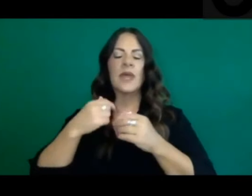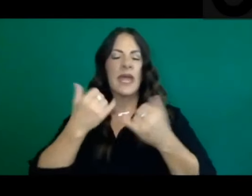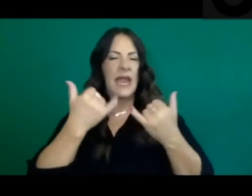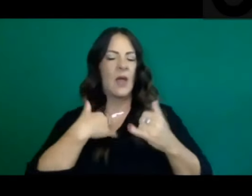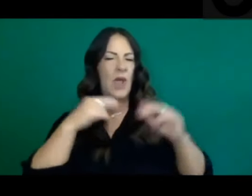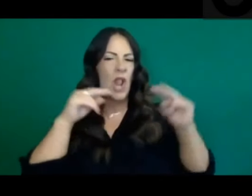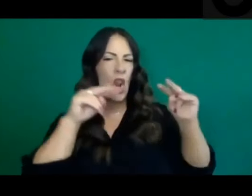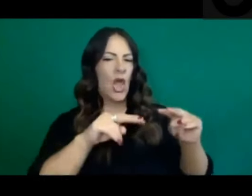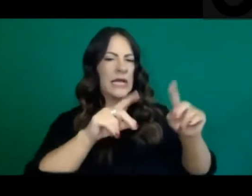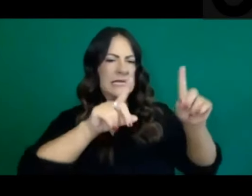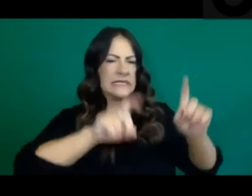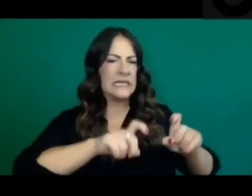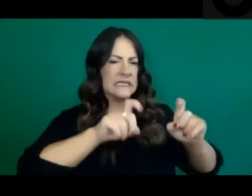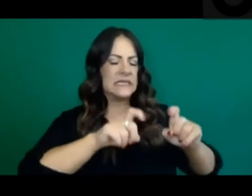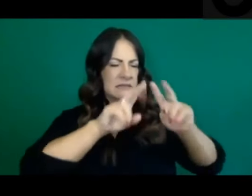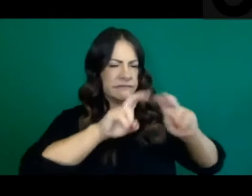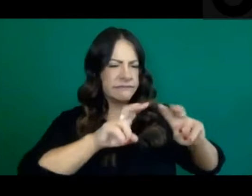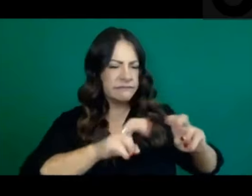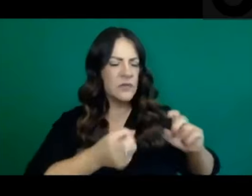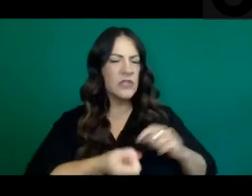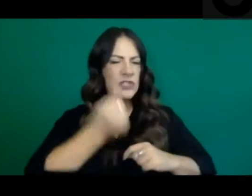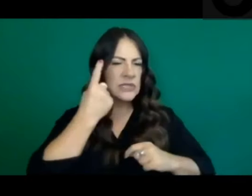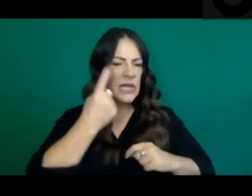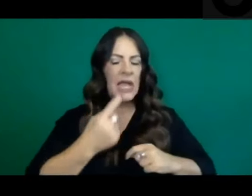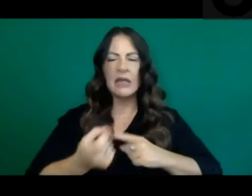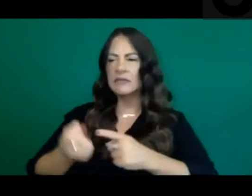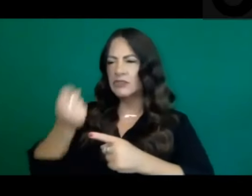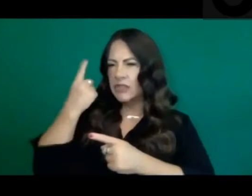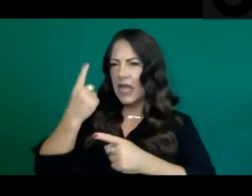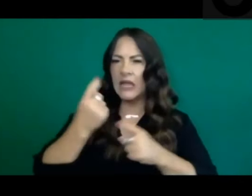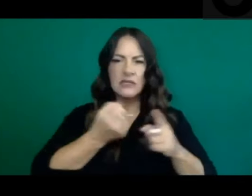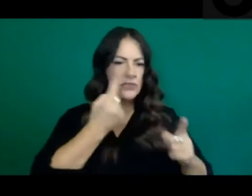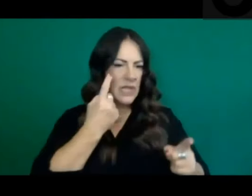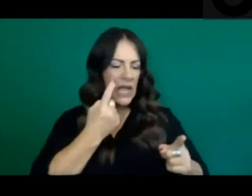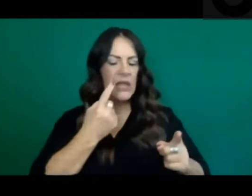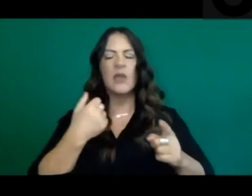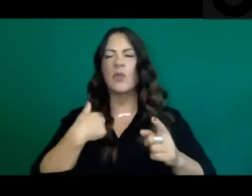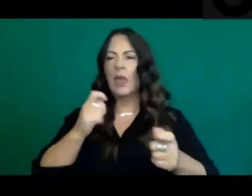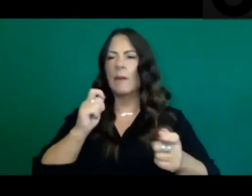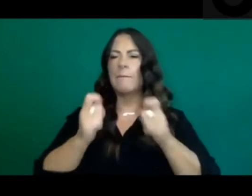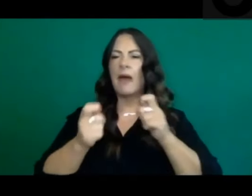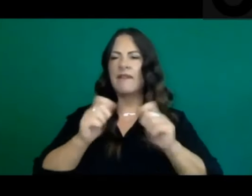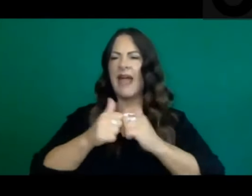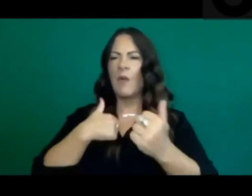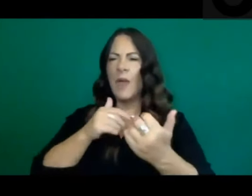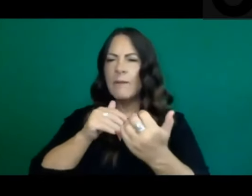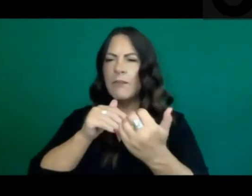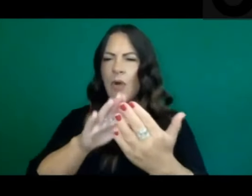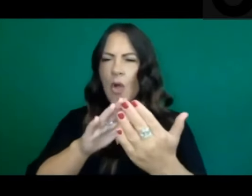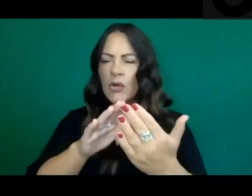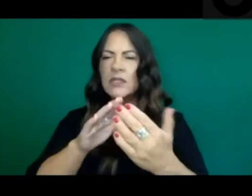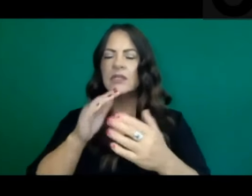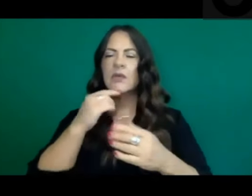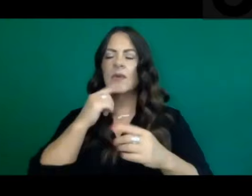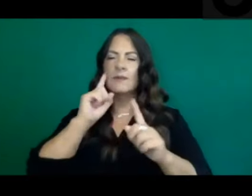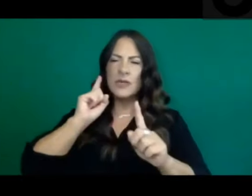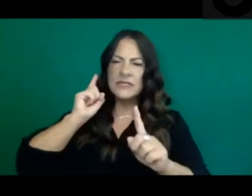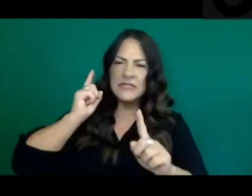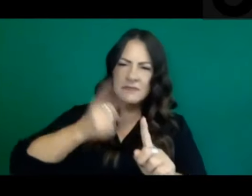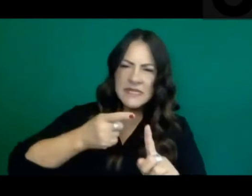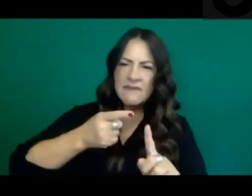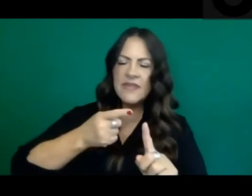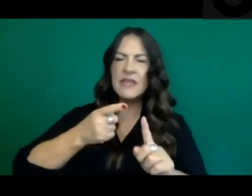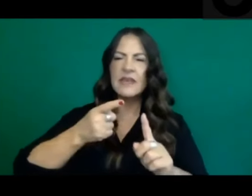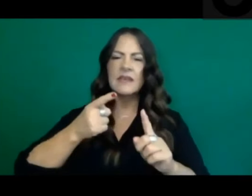case numbers. So our purpose of ensuring that we modify the approach so that it is more targeted, more